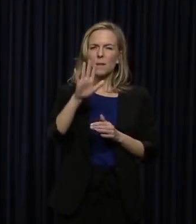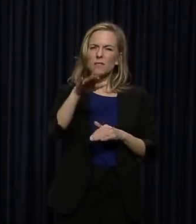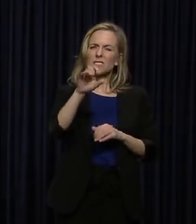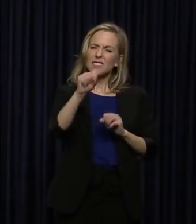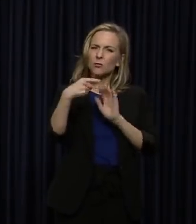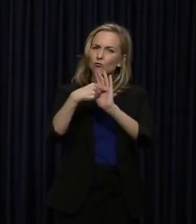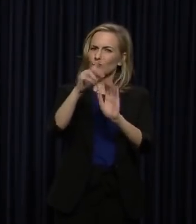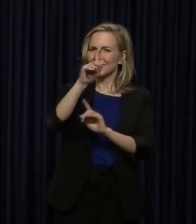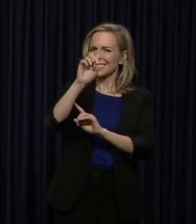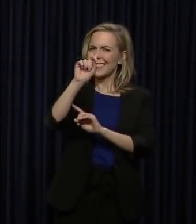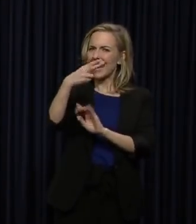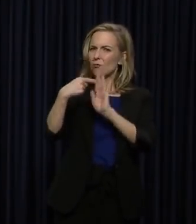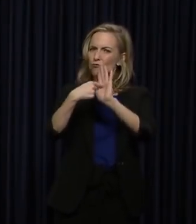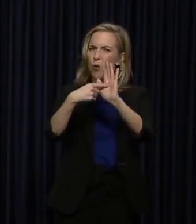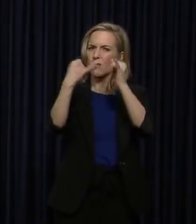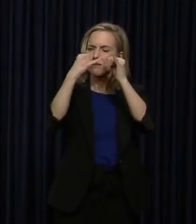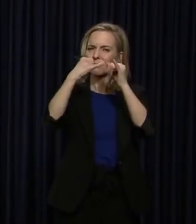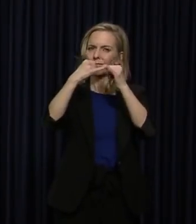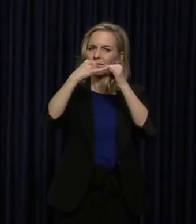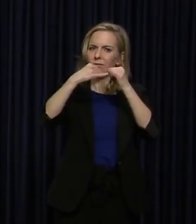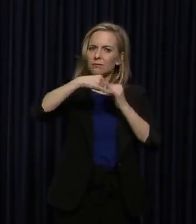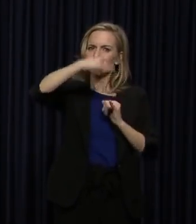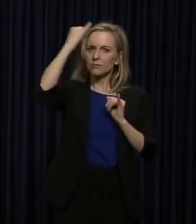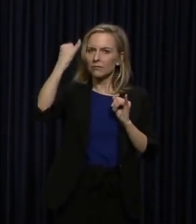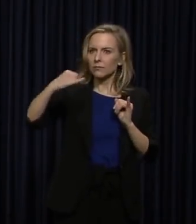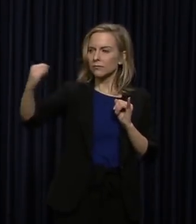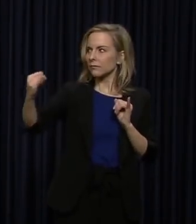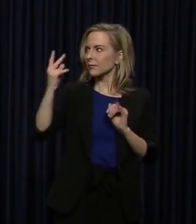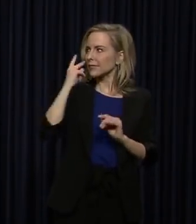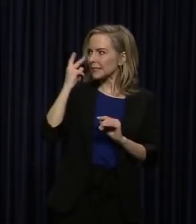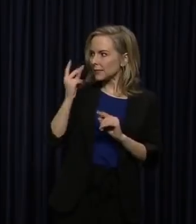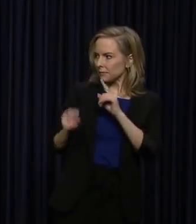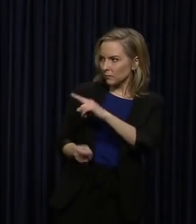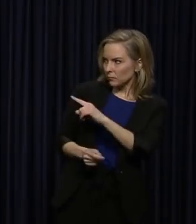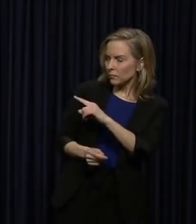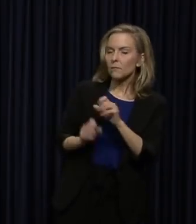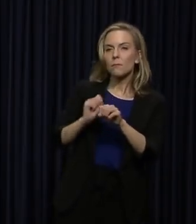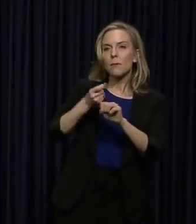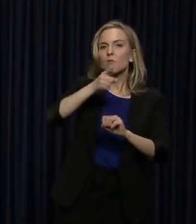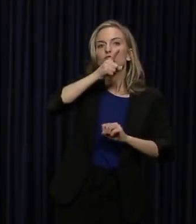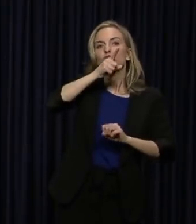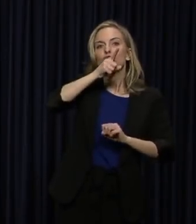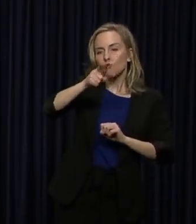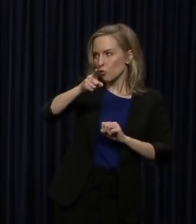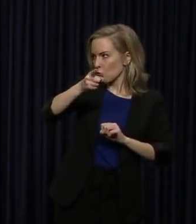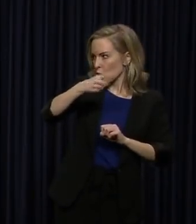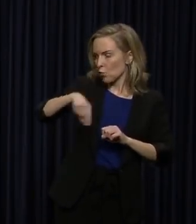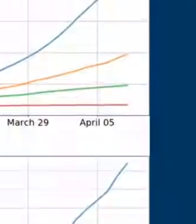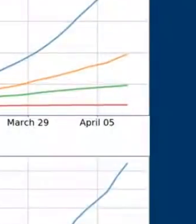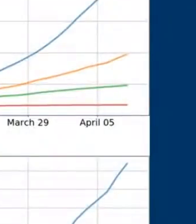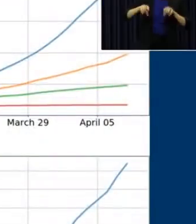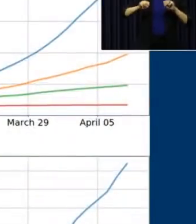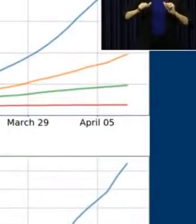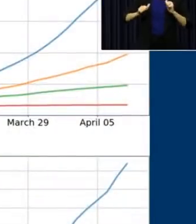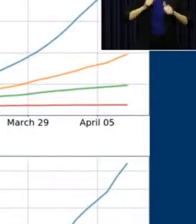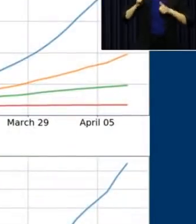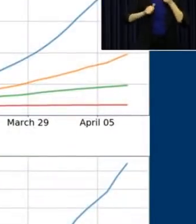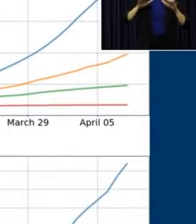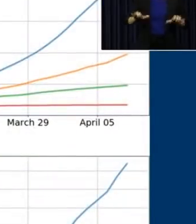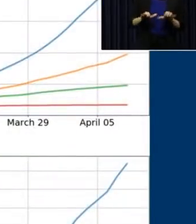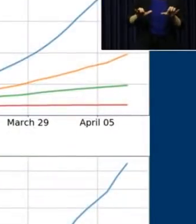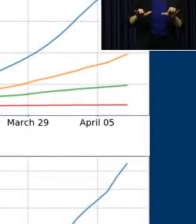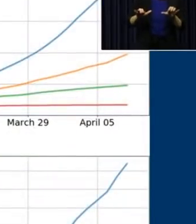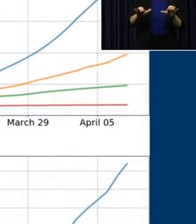show our line graph slide. What we are doing is making sure that we take aggressive action.